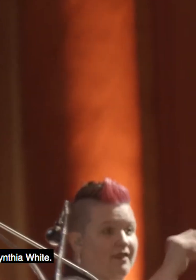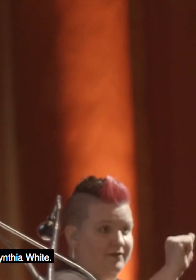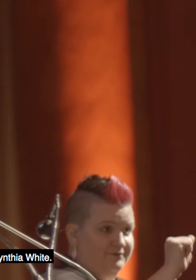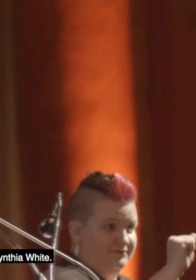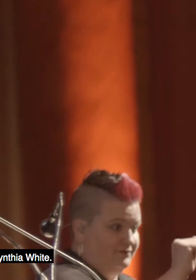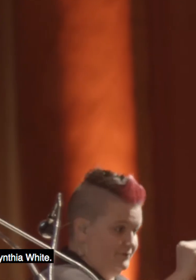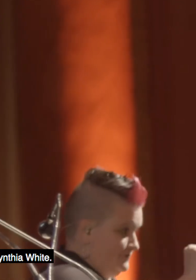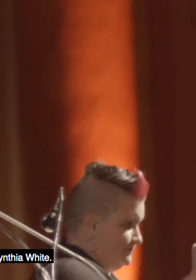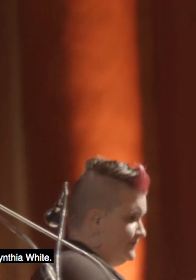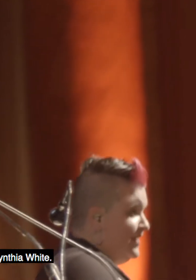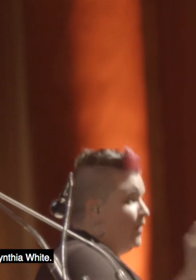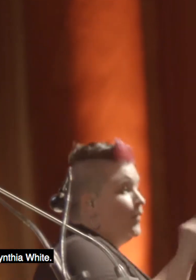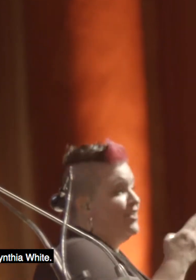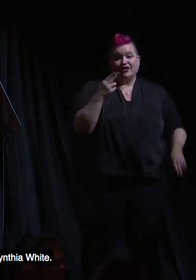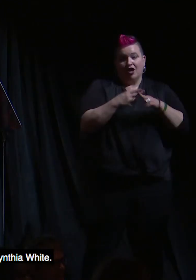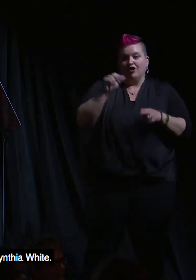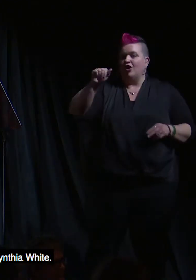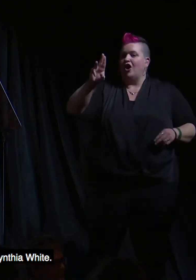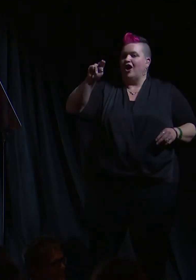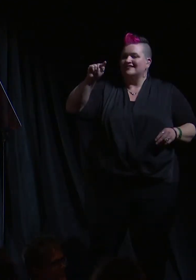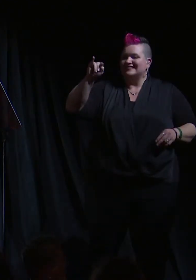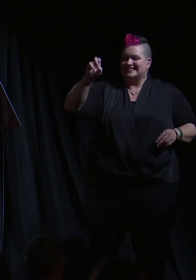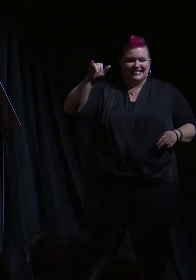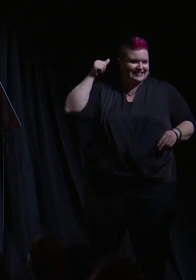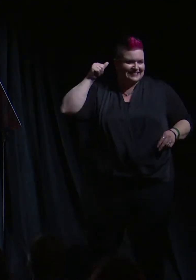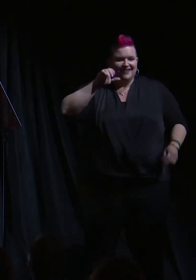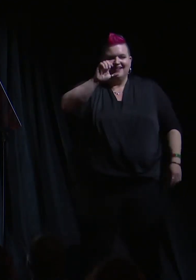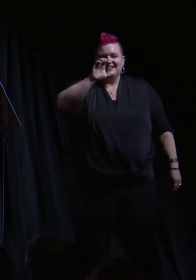who otherwise is known as Auntie, Cynthia White.